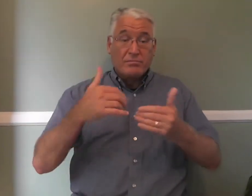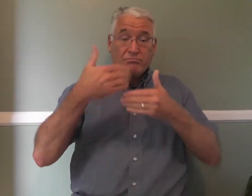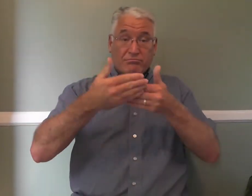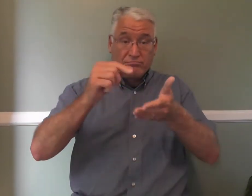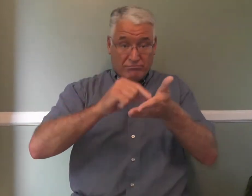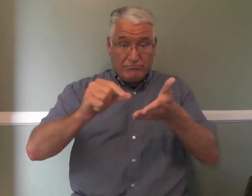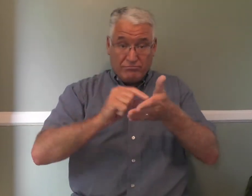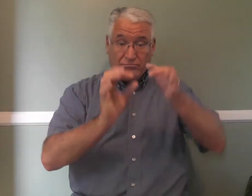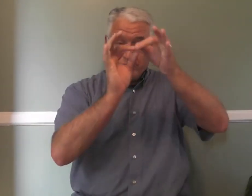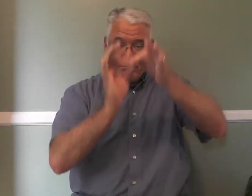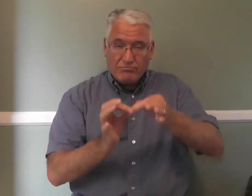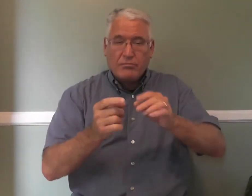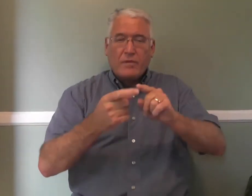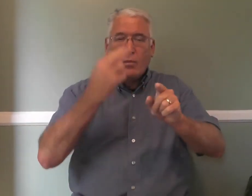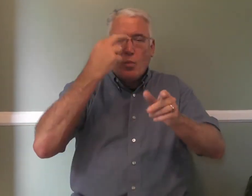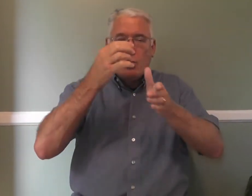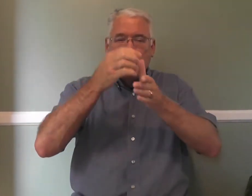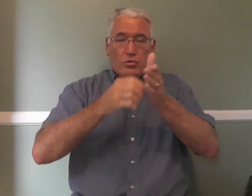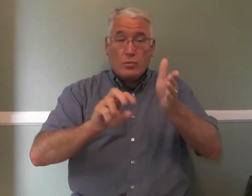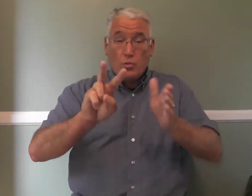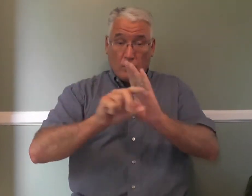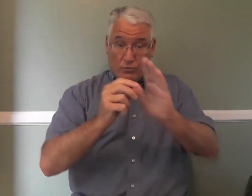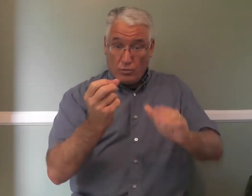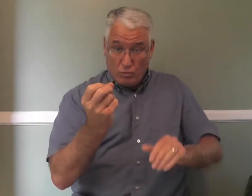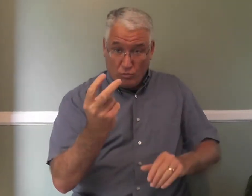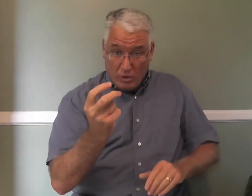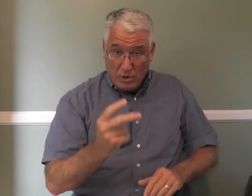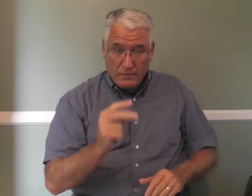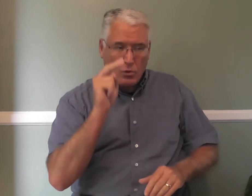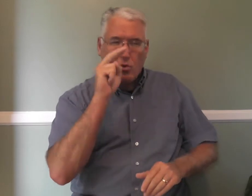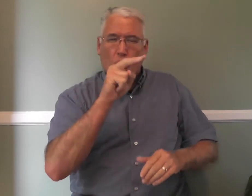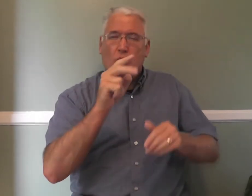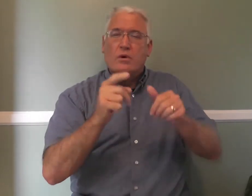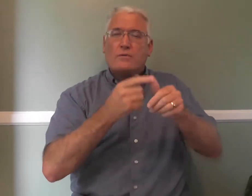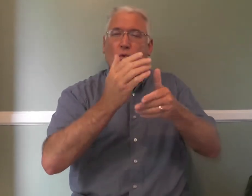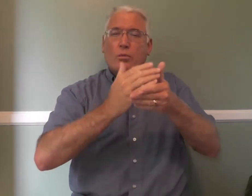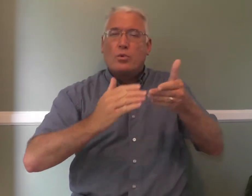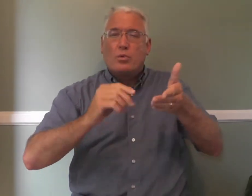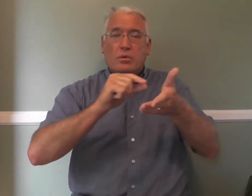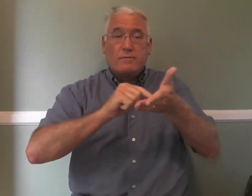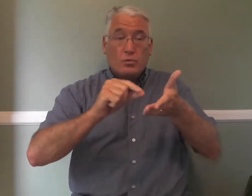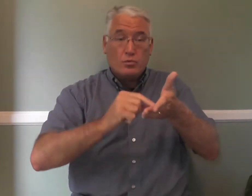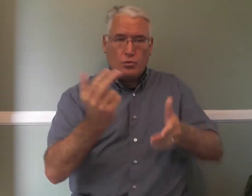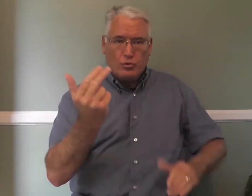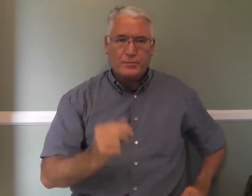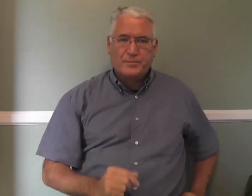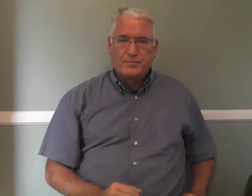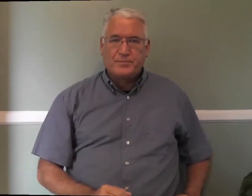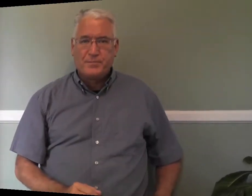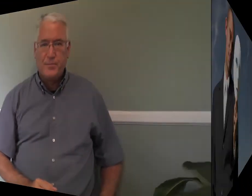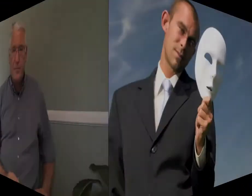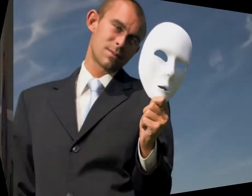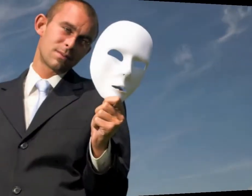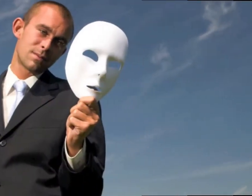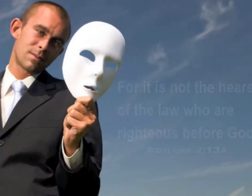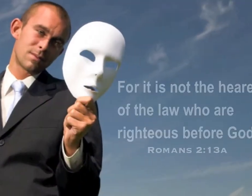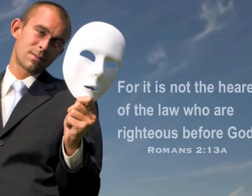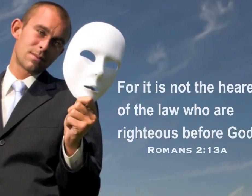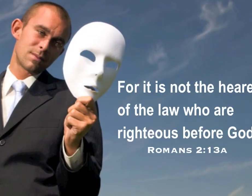The next verse is connected to Romans chapter 2 verse 12. It's the first part of verse 13. For